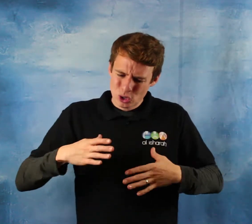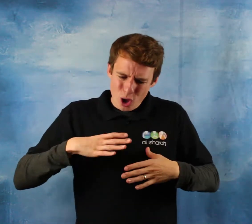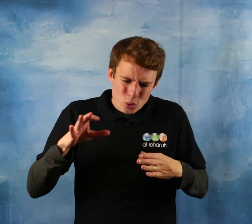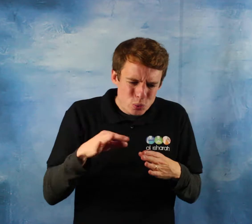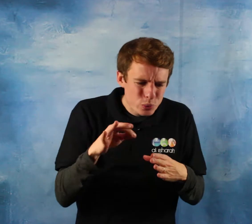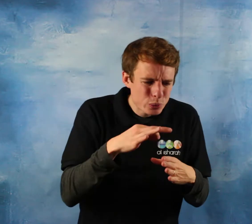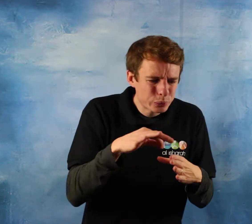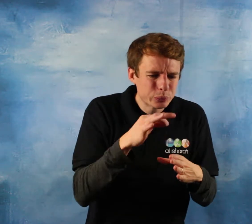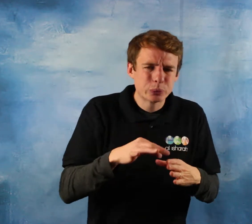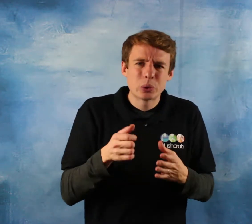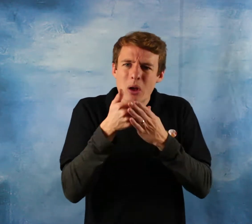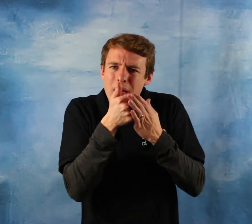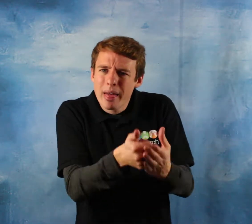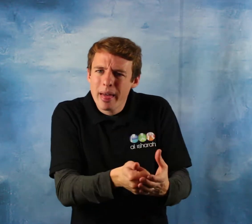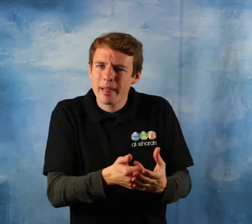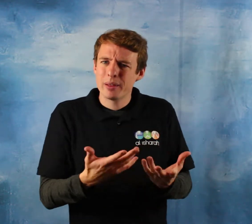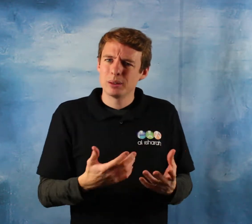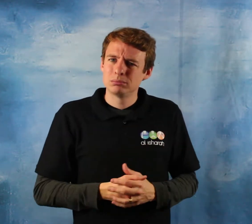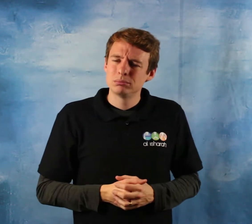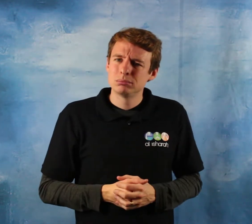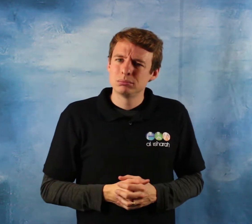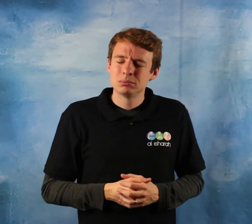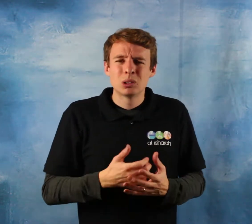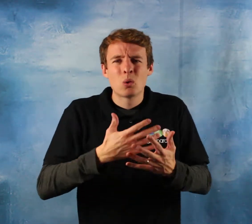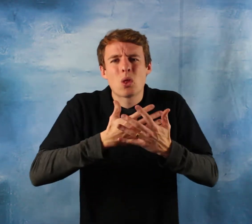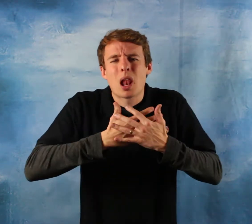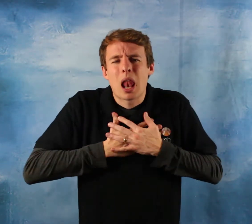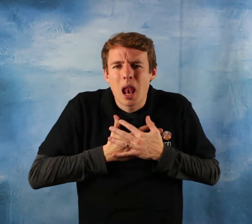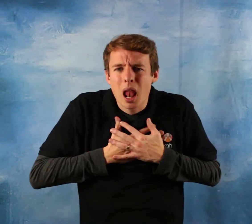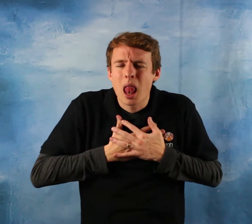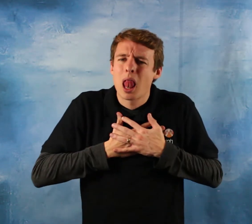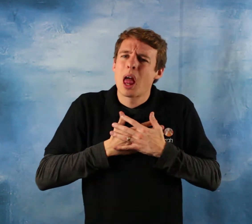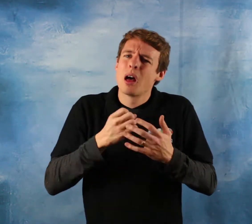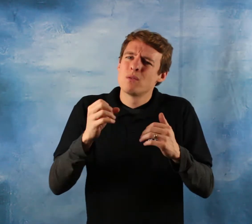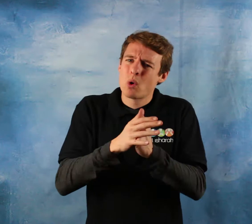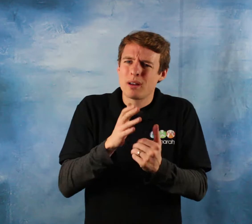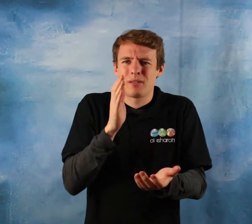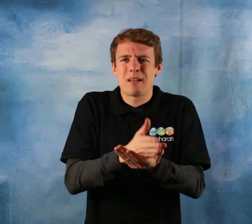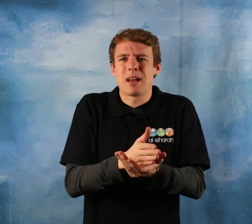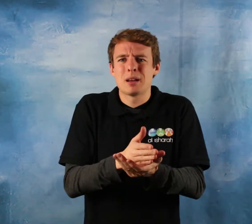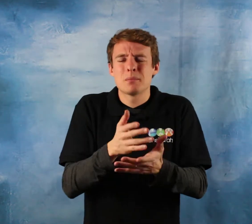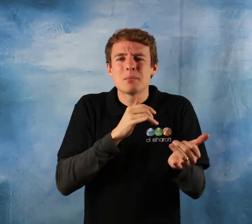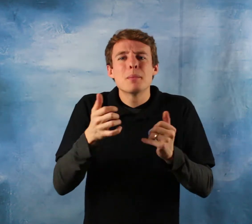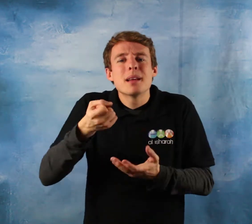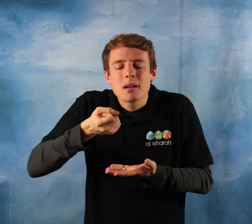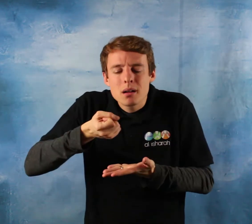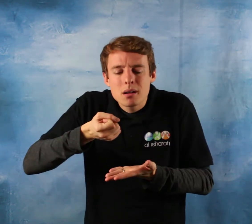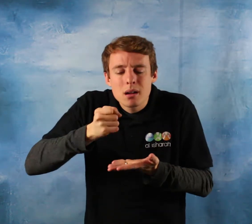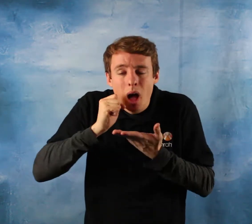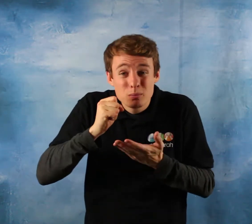a cup he would look to see where their lips touch so he can drink from the same place sallallahu alayhi wasallam he sallallahu alayhi